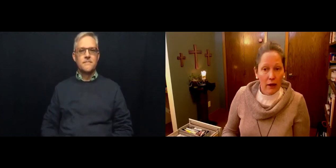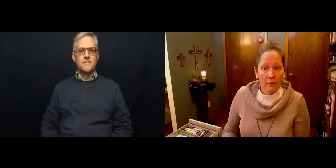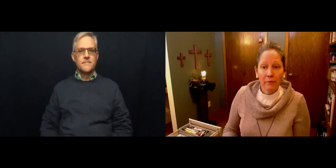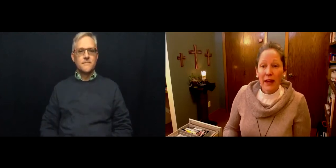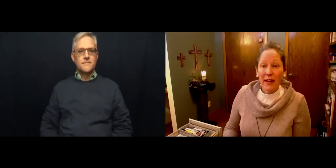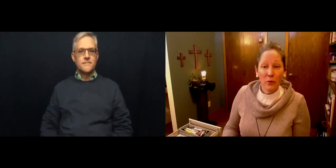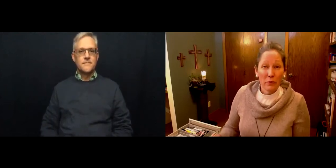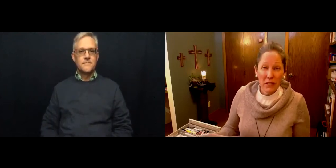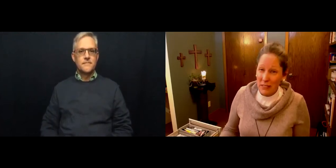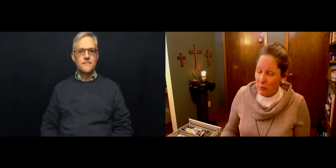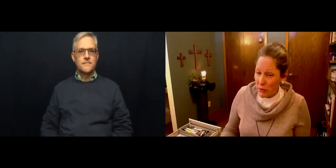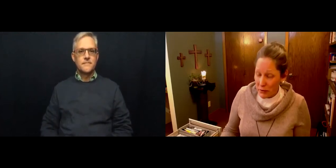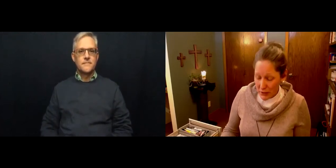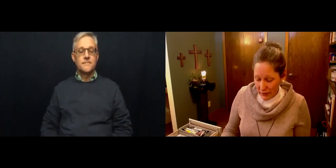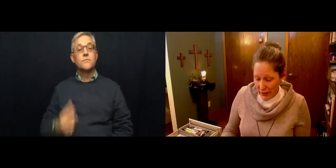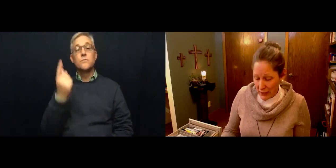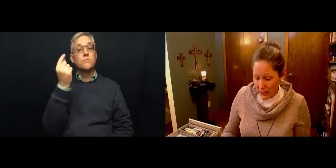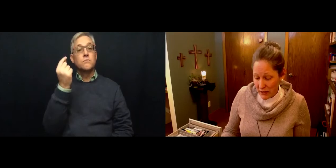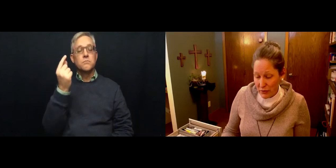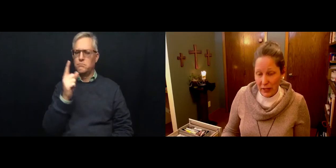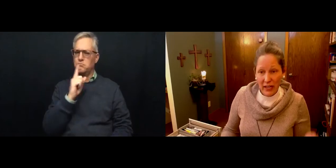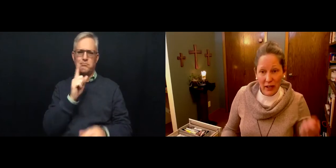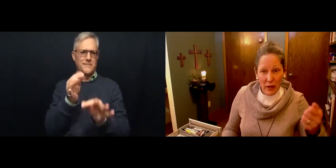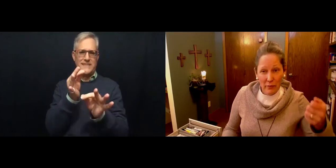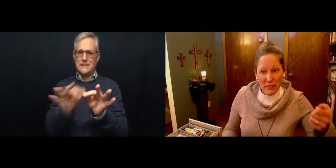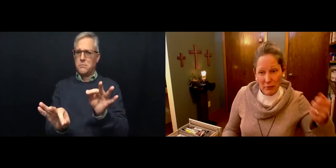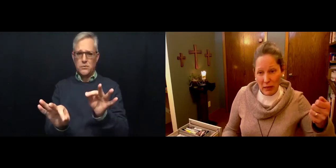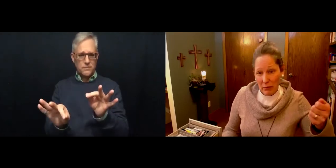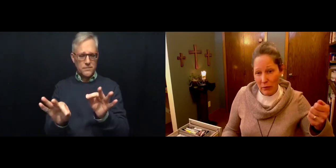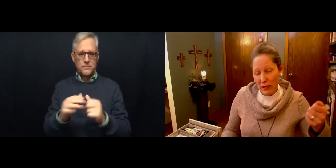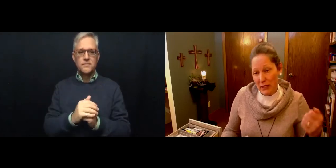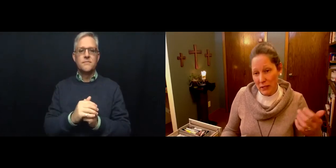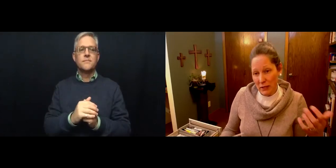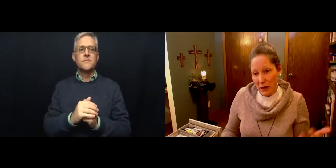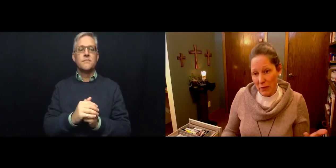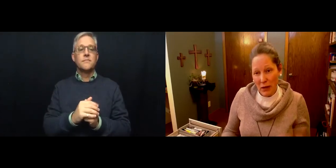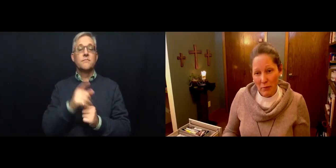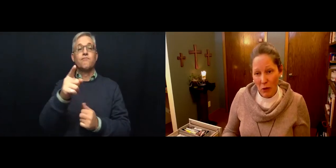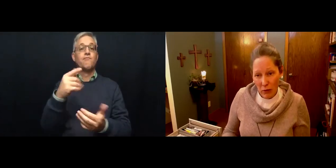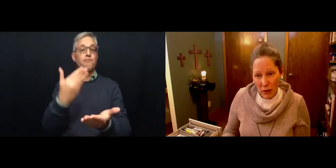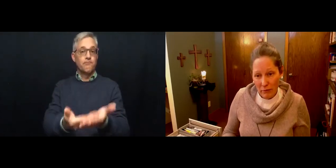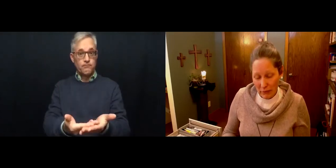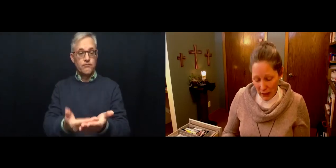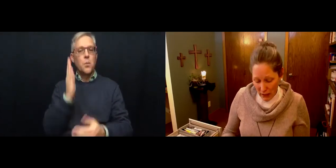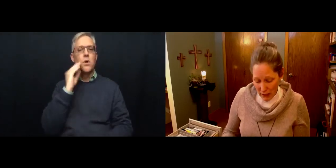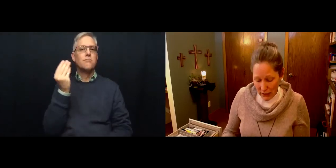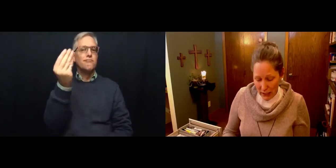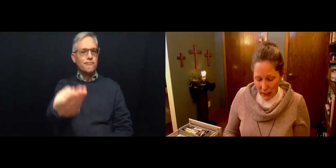And it will be a simple service. You will get a piece of paper with a poem on it and